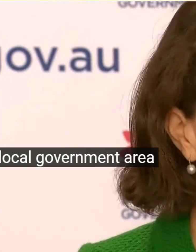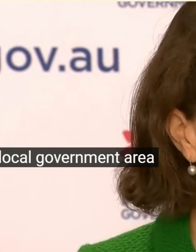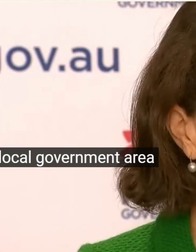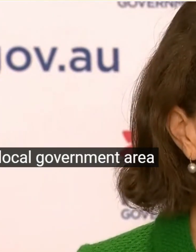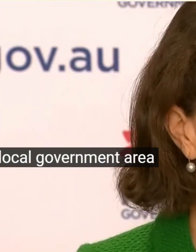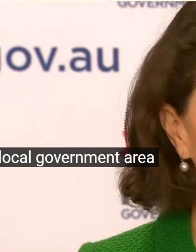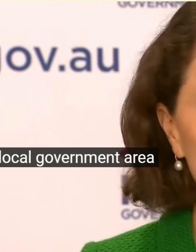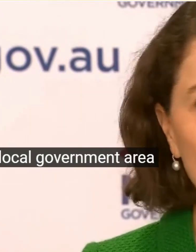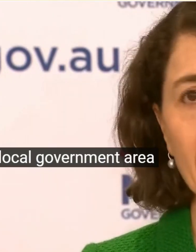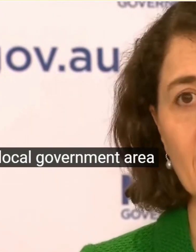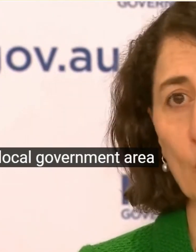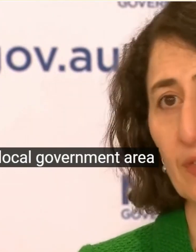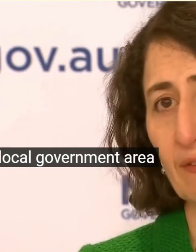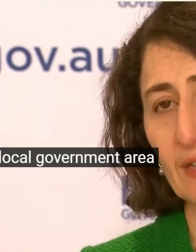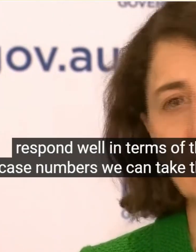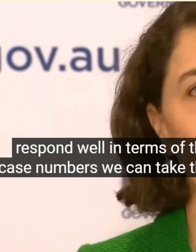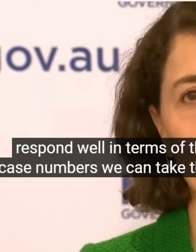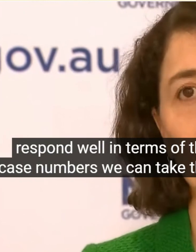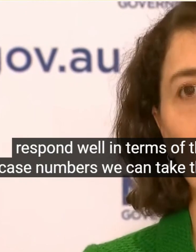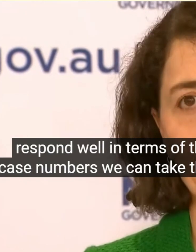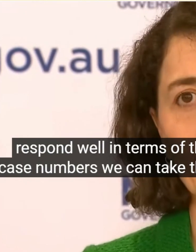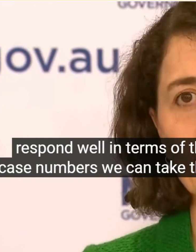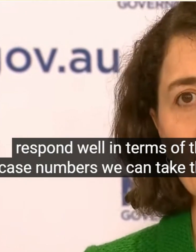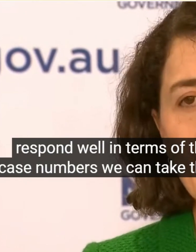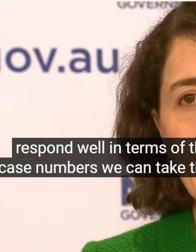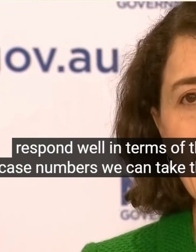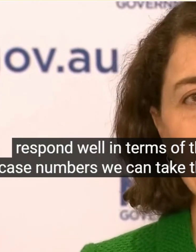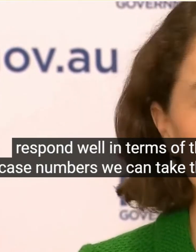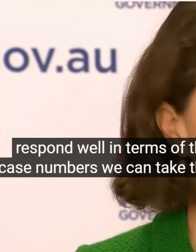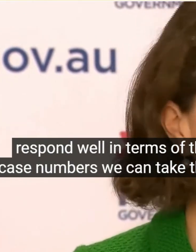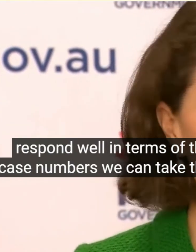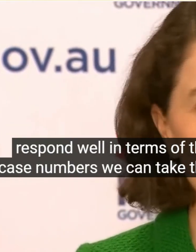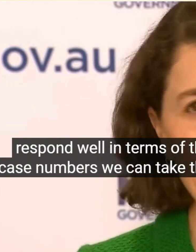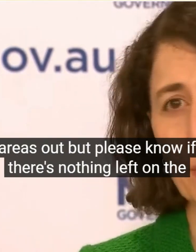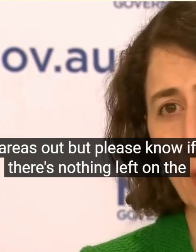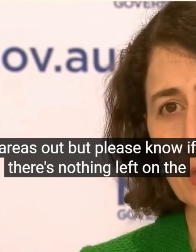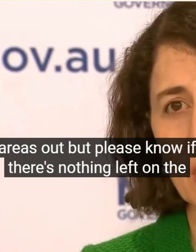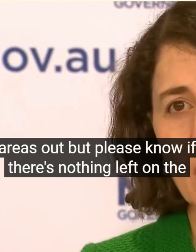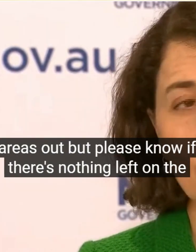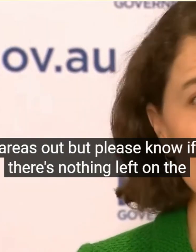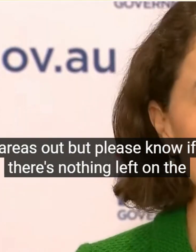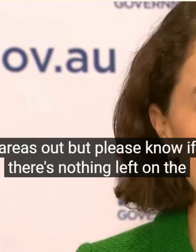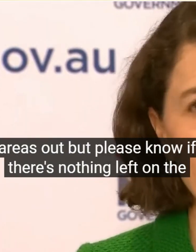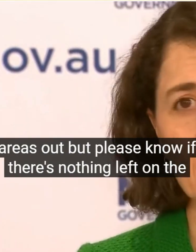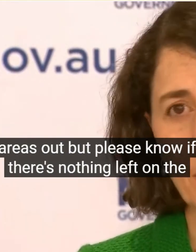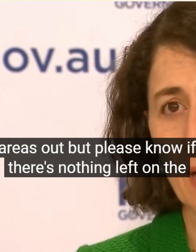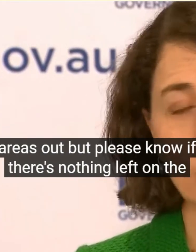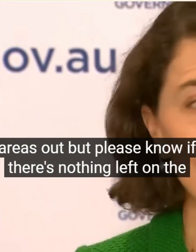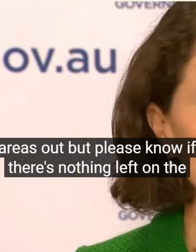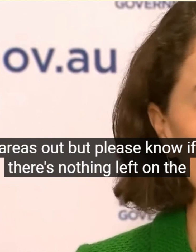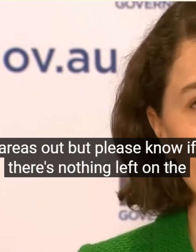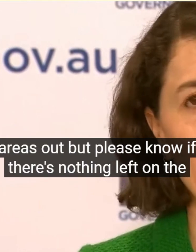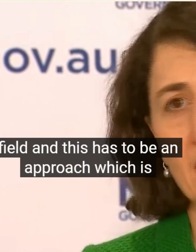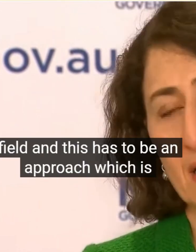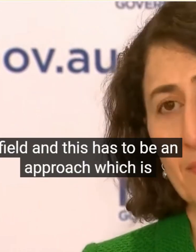We Can Take Those Areas Out But Please Know We There Nothing Left On The Field And This Has To Be An Approach Which Is Balanced